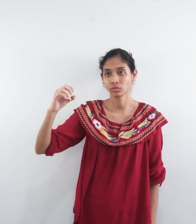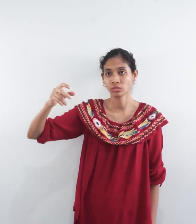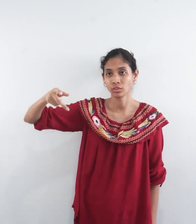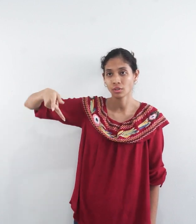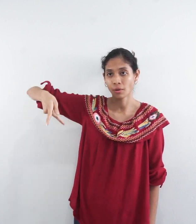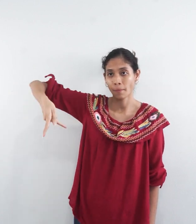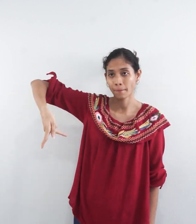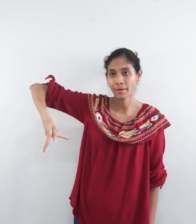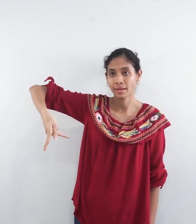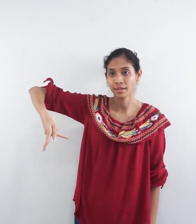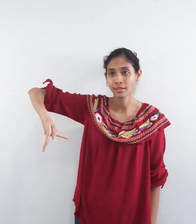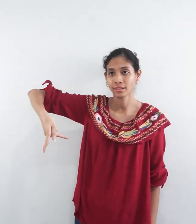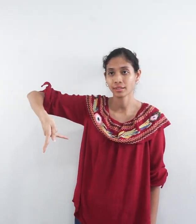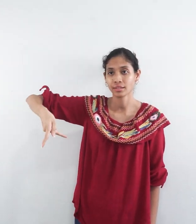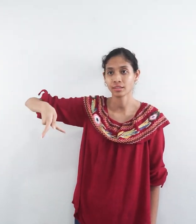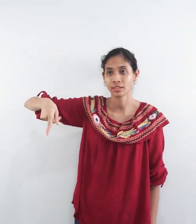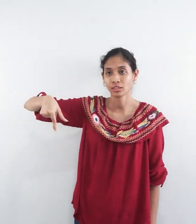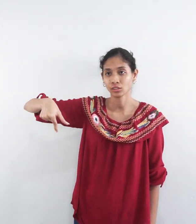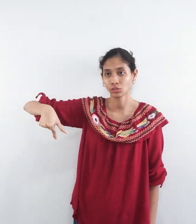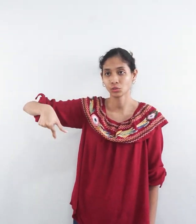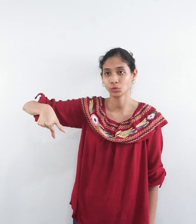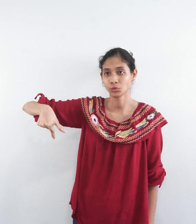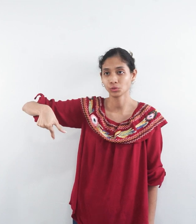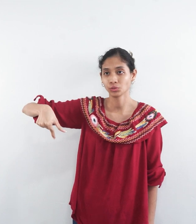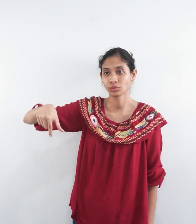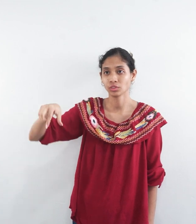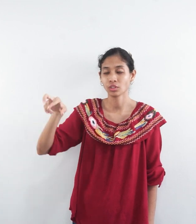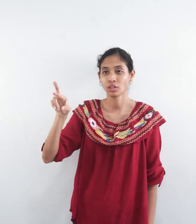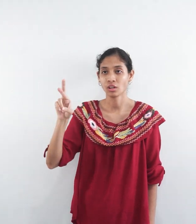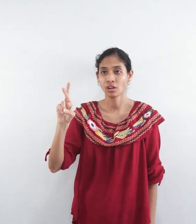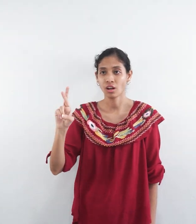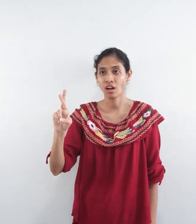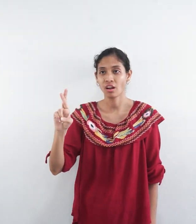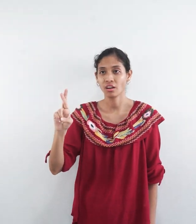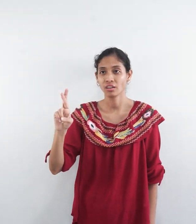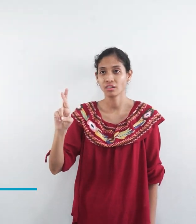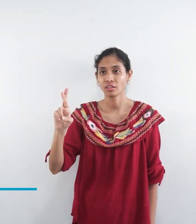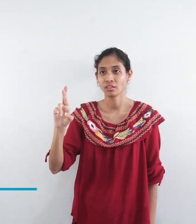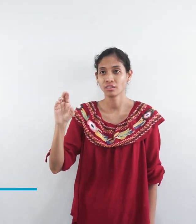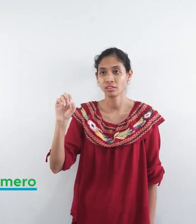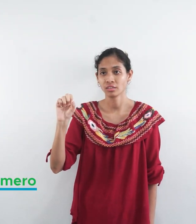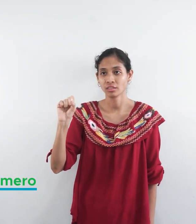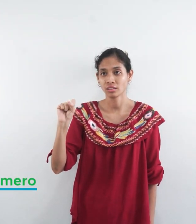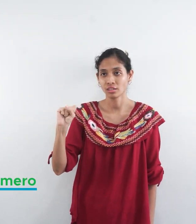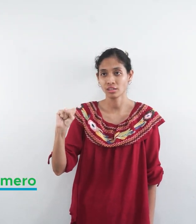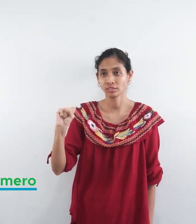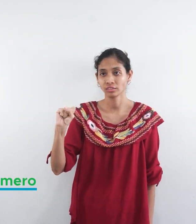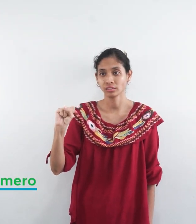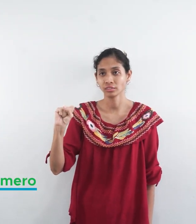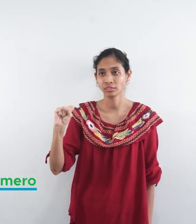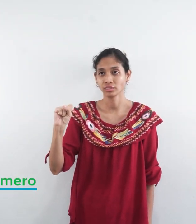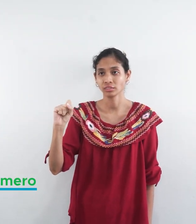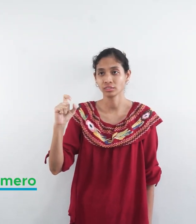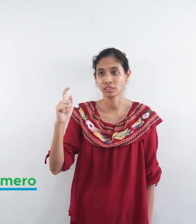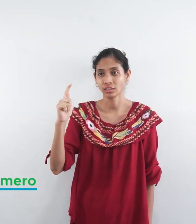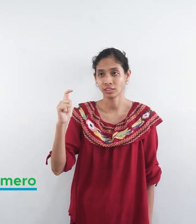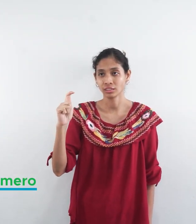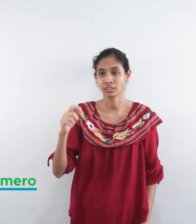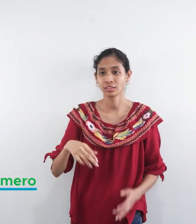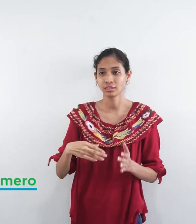P, Q, R, S. Let us